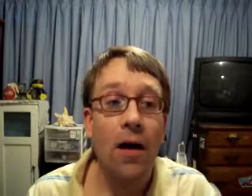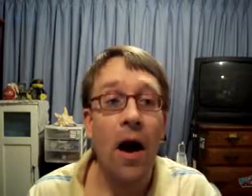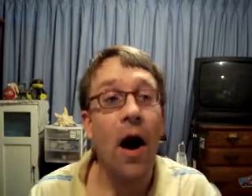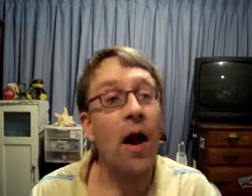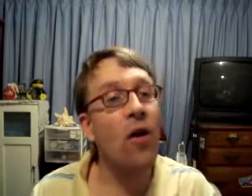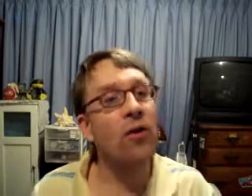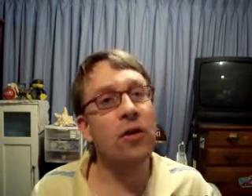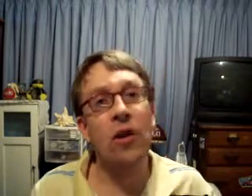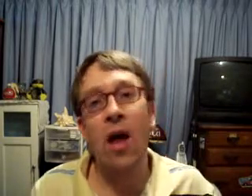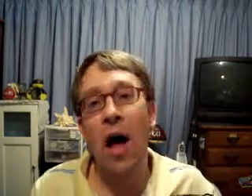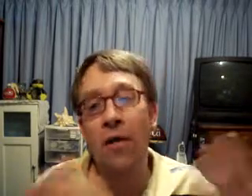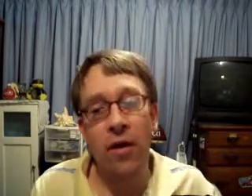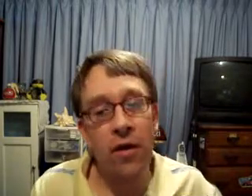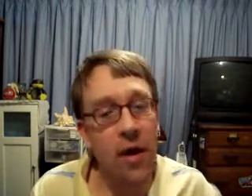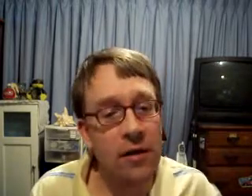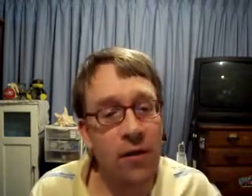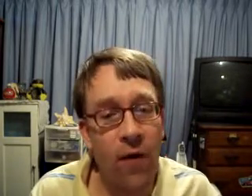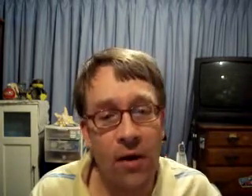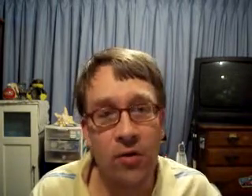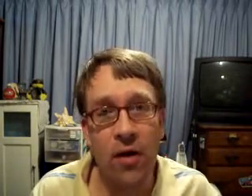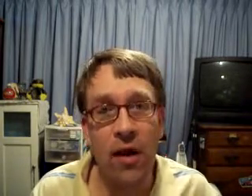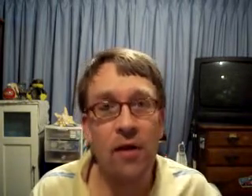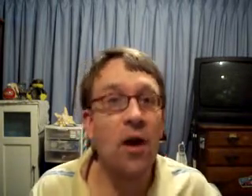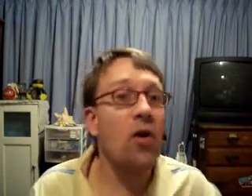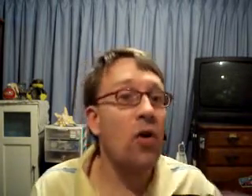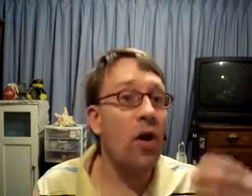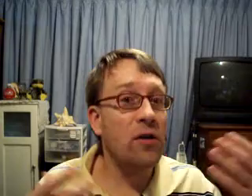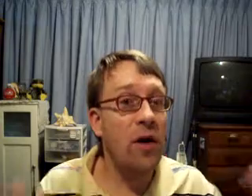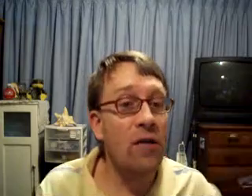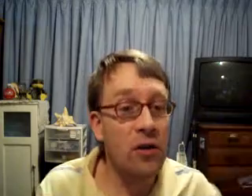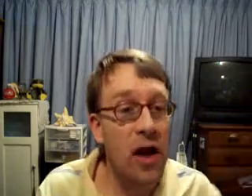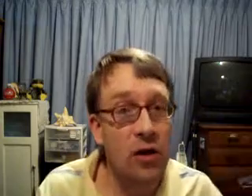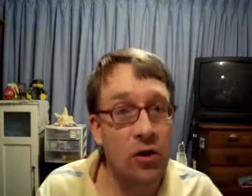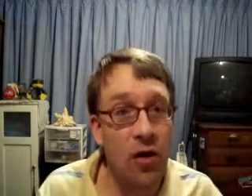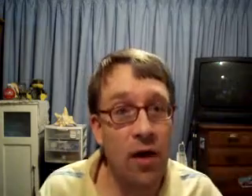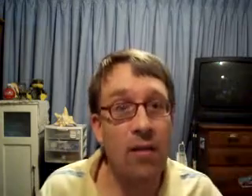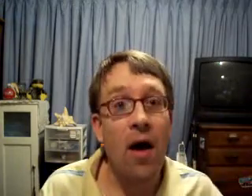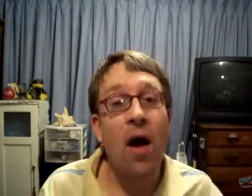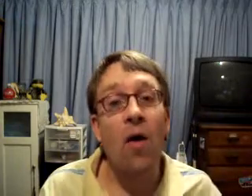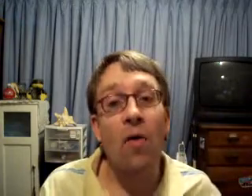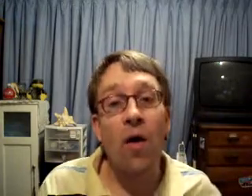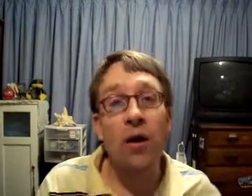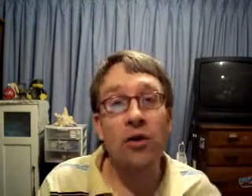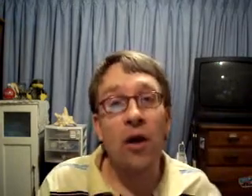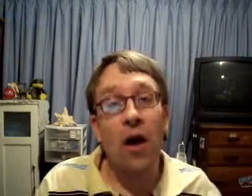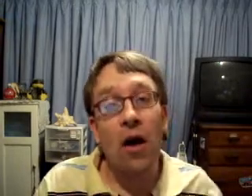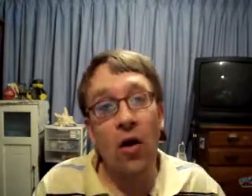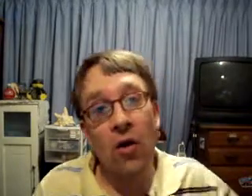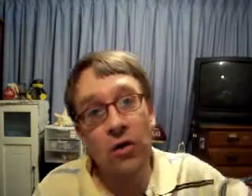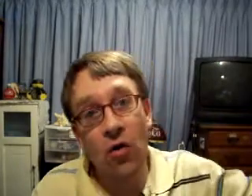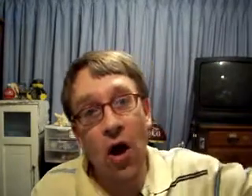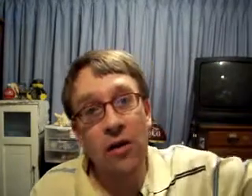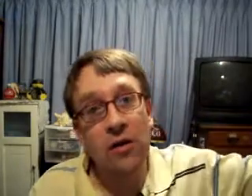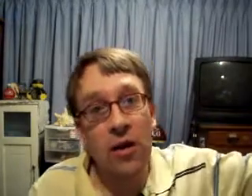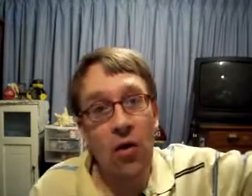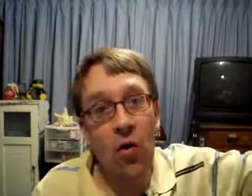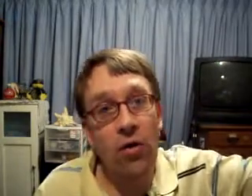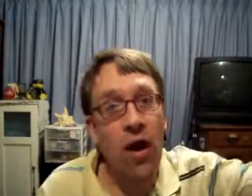Now, I know there's a lot of other things that factor into this. You also have a jet stream in which goes across the northern